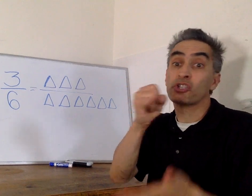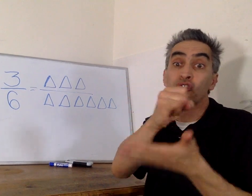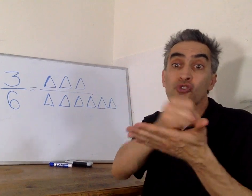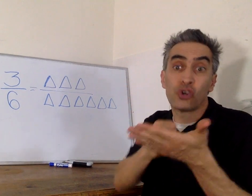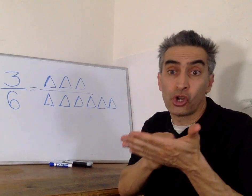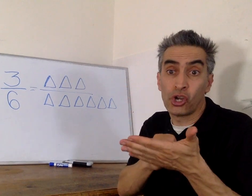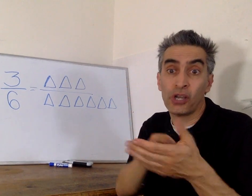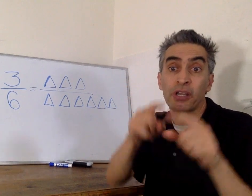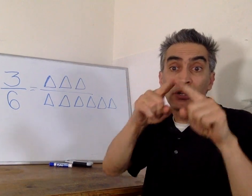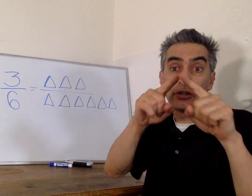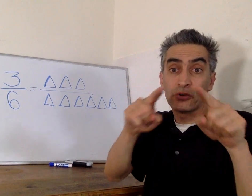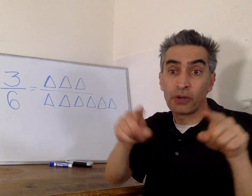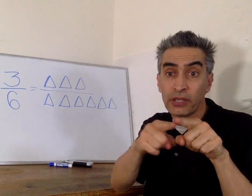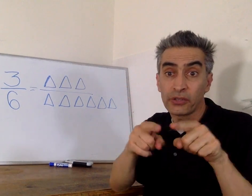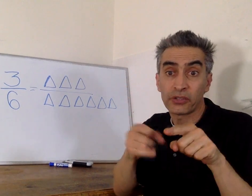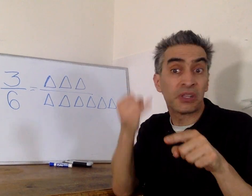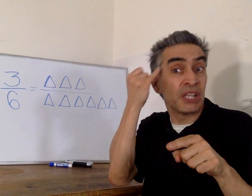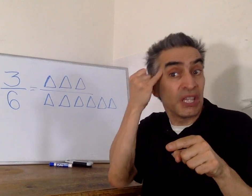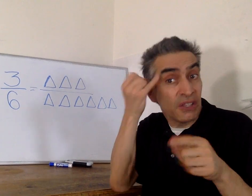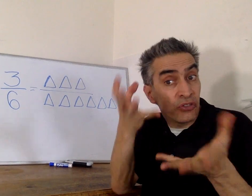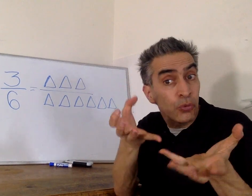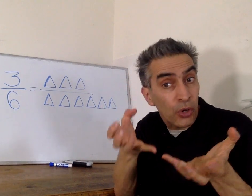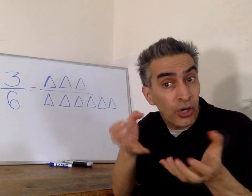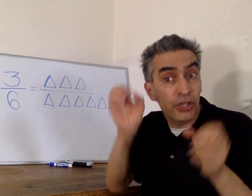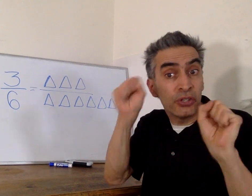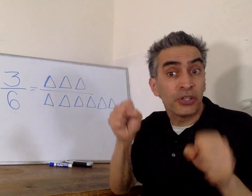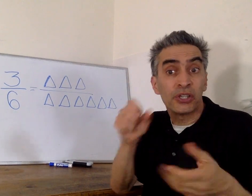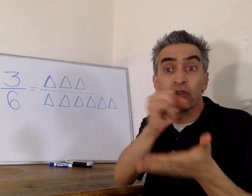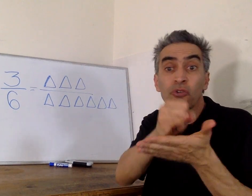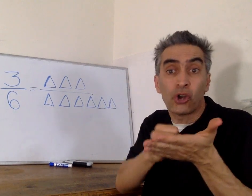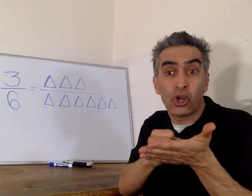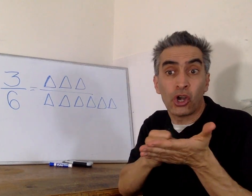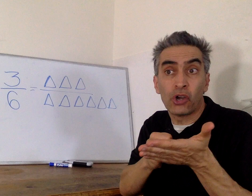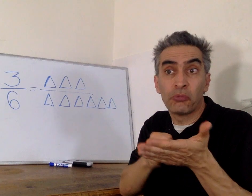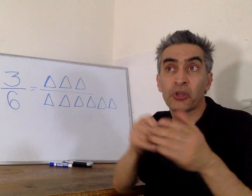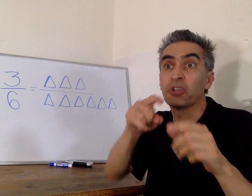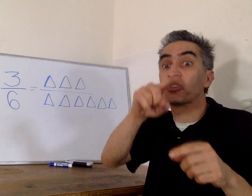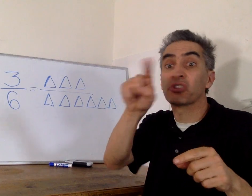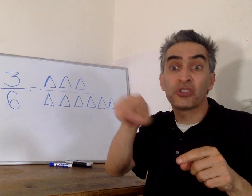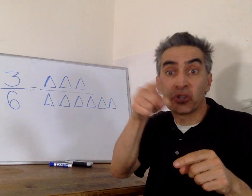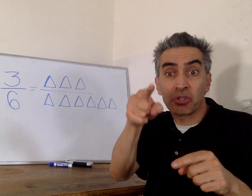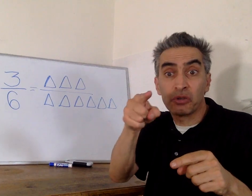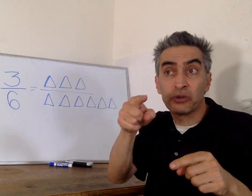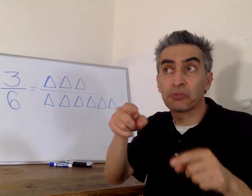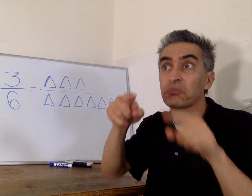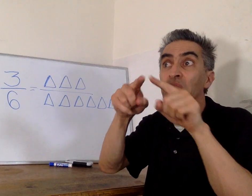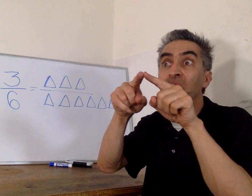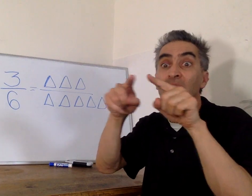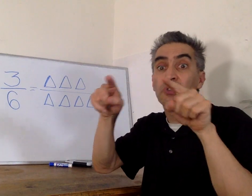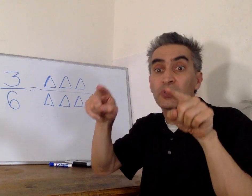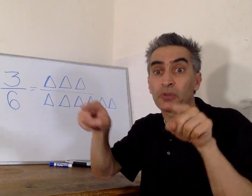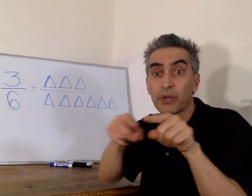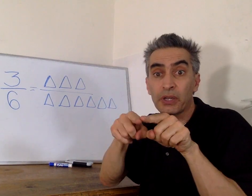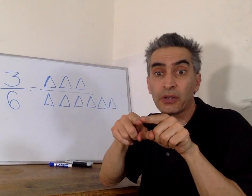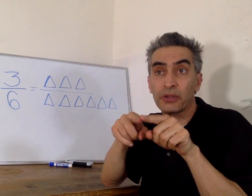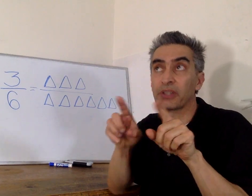You don't have to draw triangles. If you want, you can draw circles or squares,